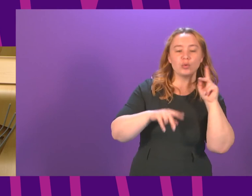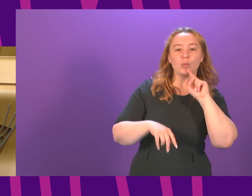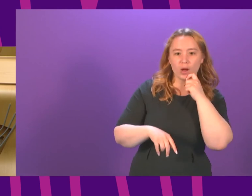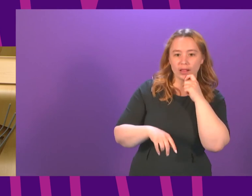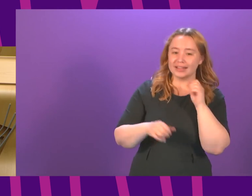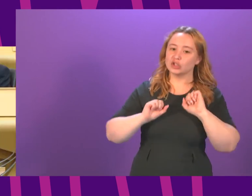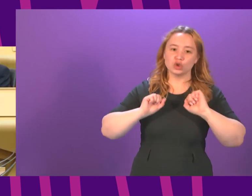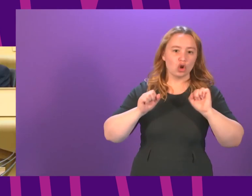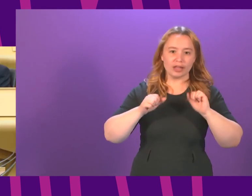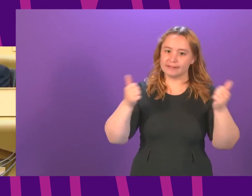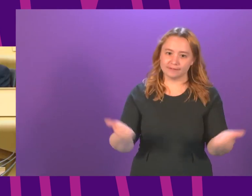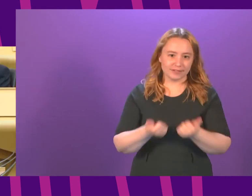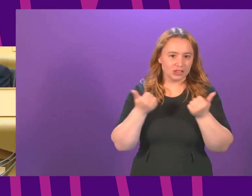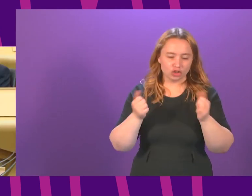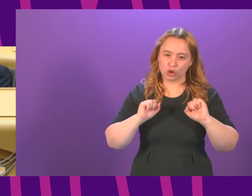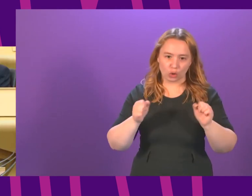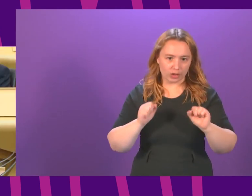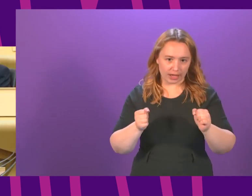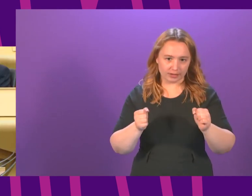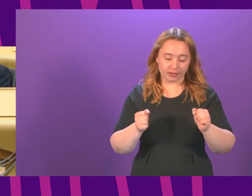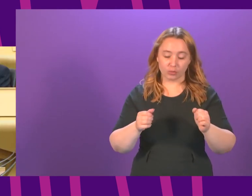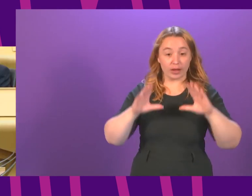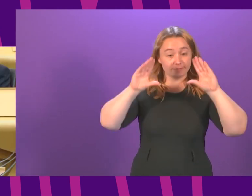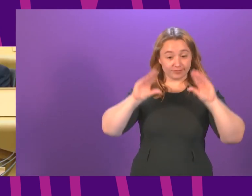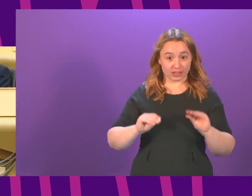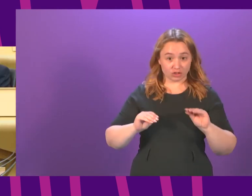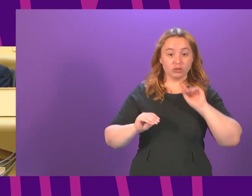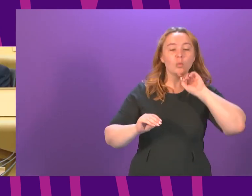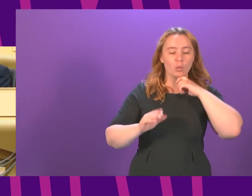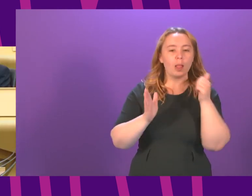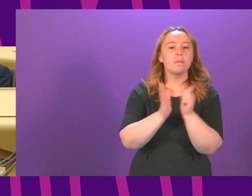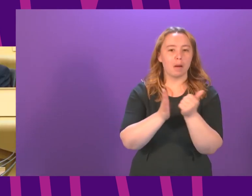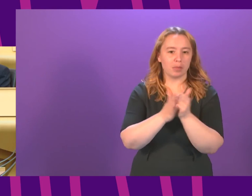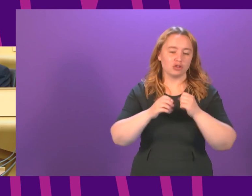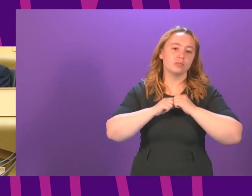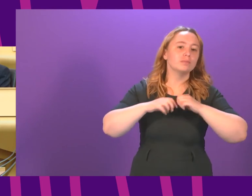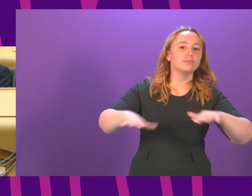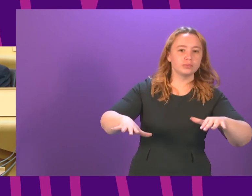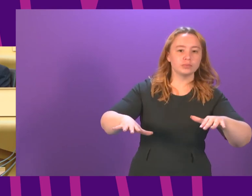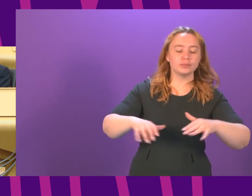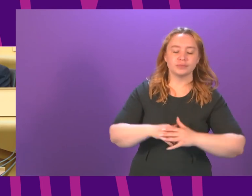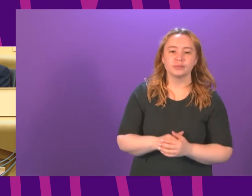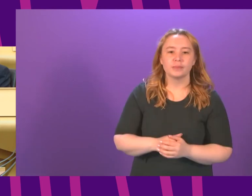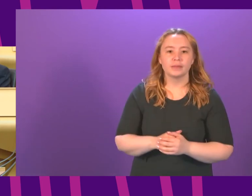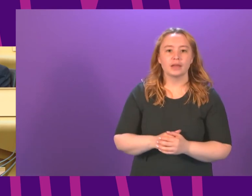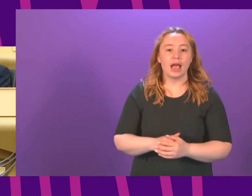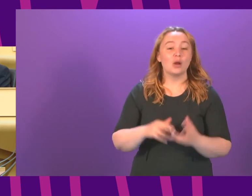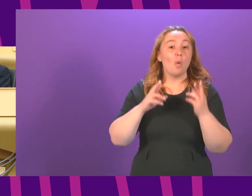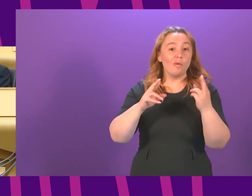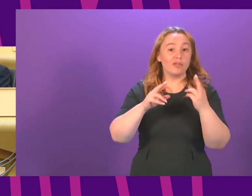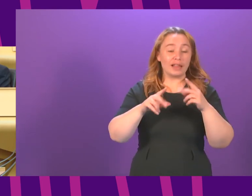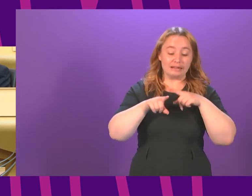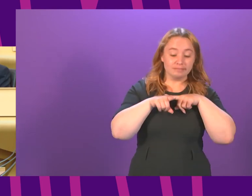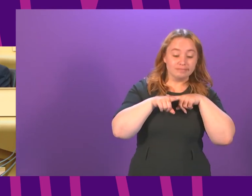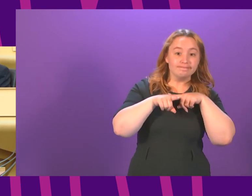concluded that yet when we do conclude that we will publish the outcome of that as we go further into the summer and if we do stay on track as I hope we will